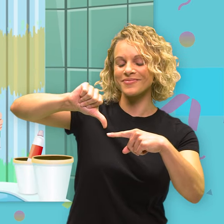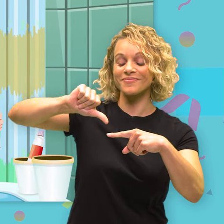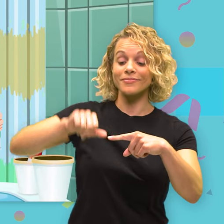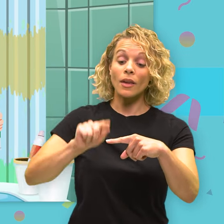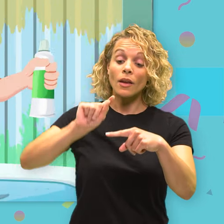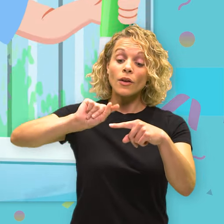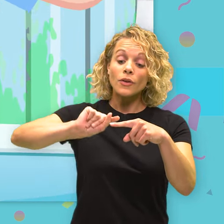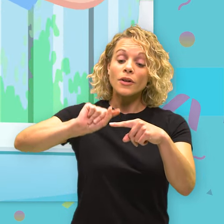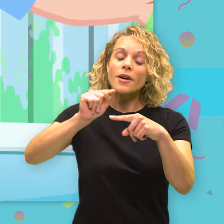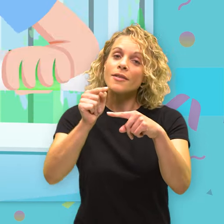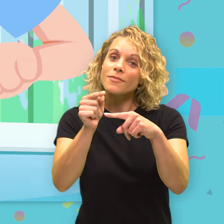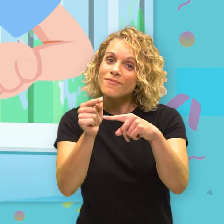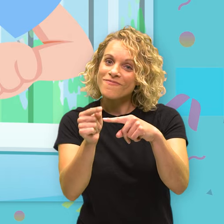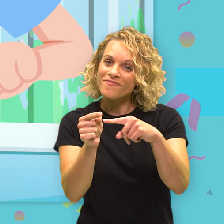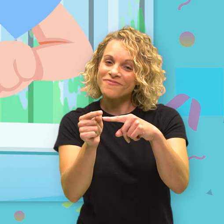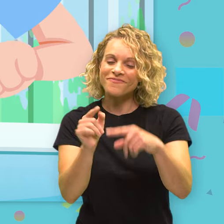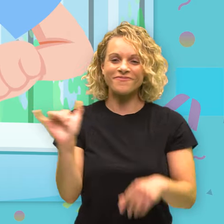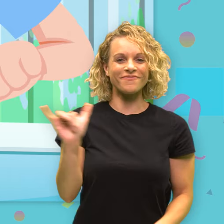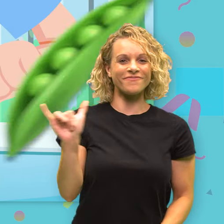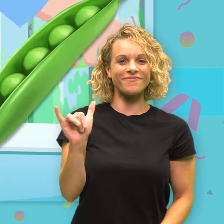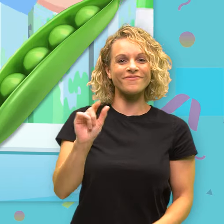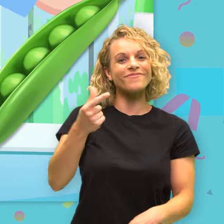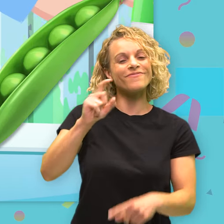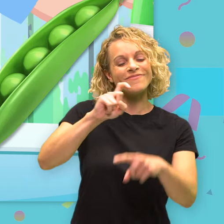Put on a dab about the size of a pea.